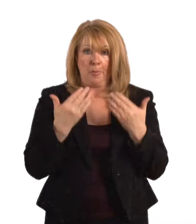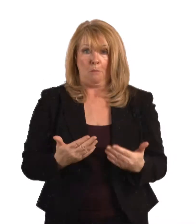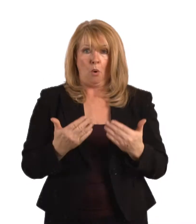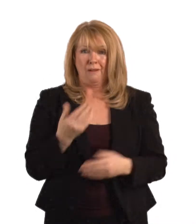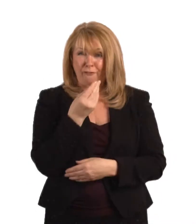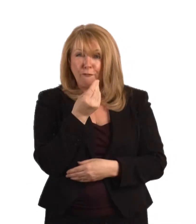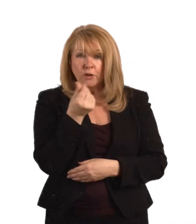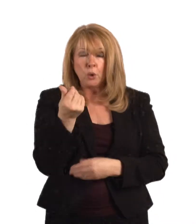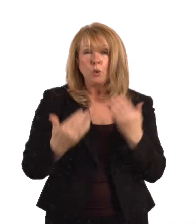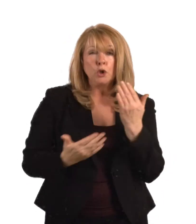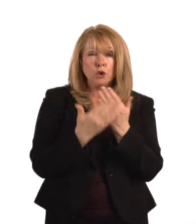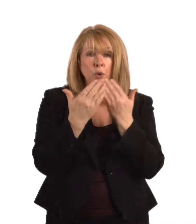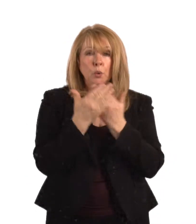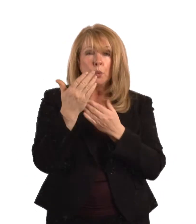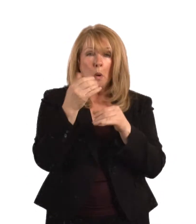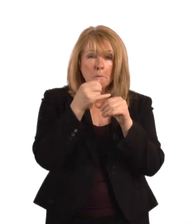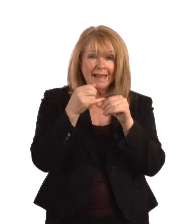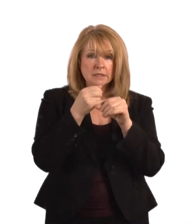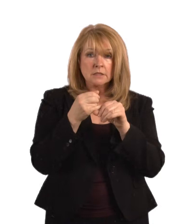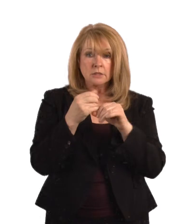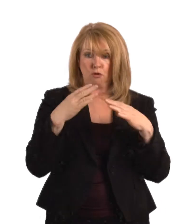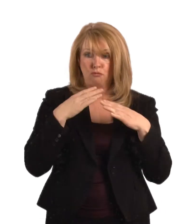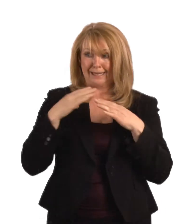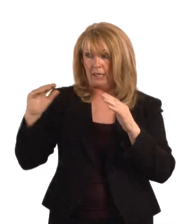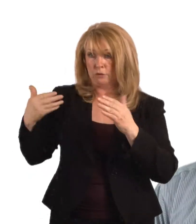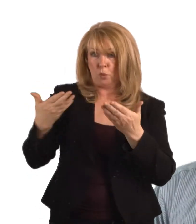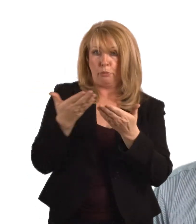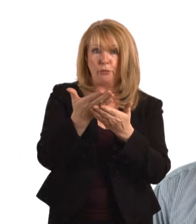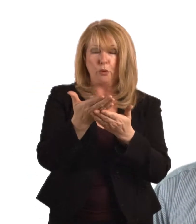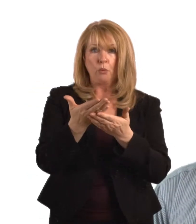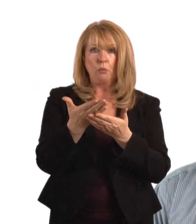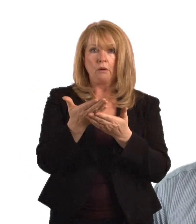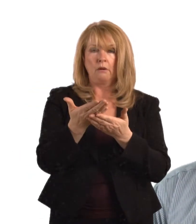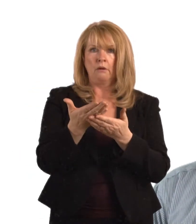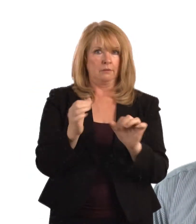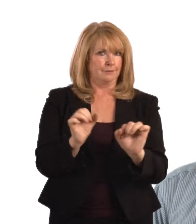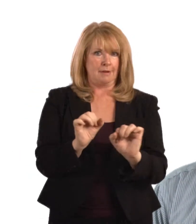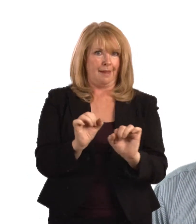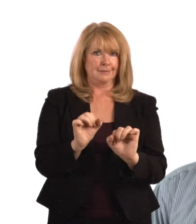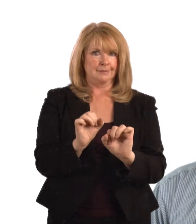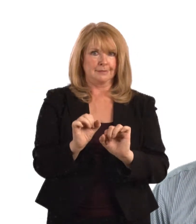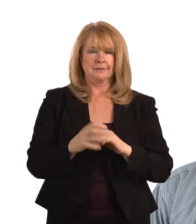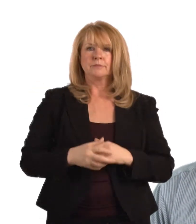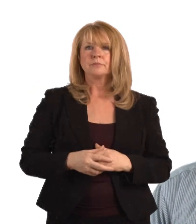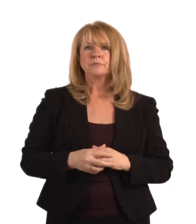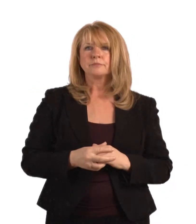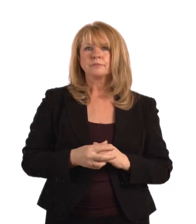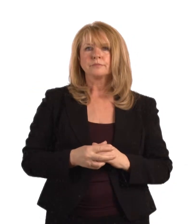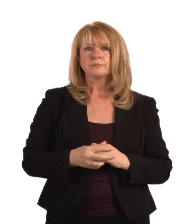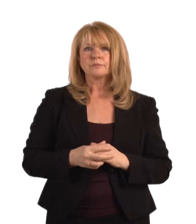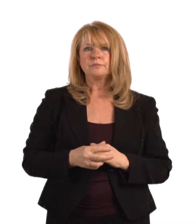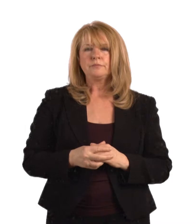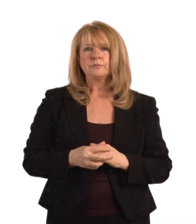the bacteria that's causing the infection may be antibiotic resistant. This is a big public health concern for everyone.